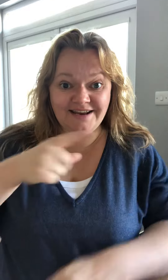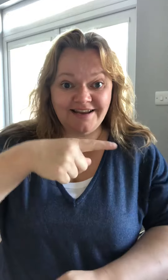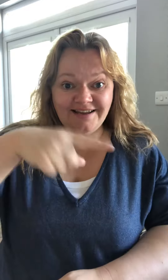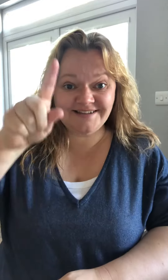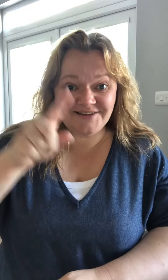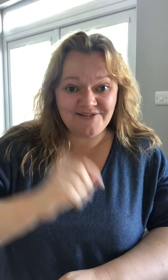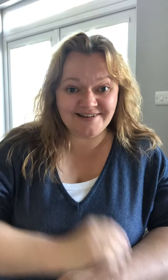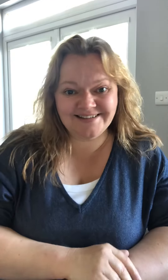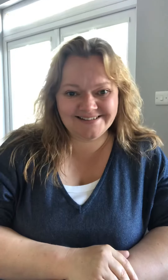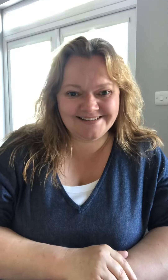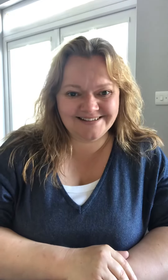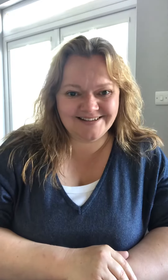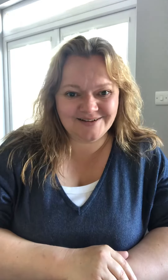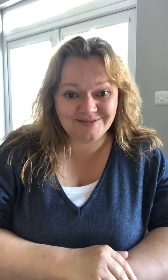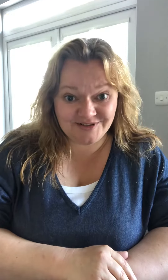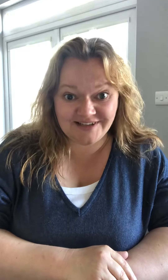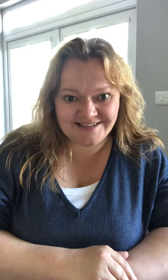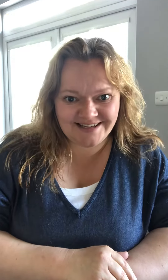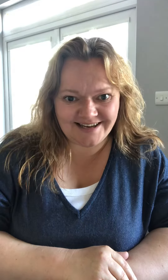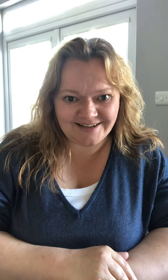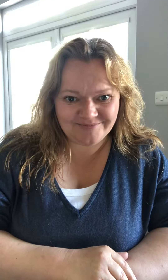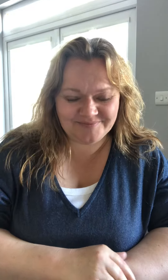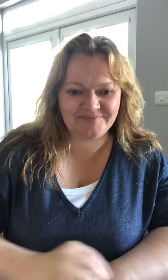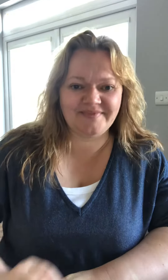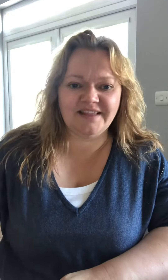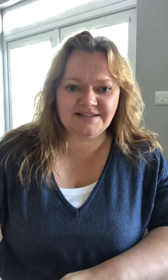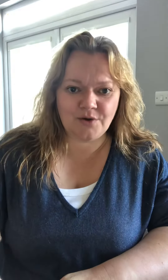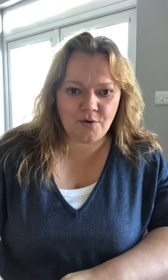Has Gone. Would you like to hear it? Let's go.